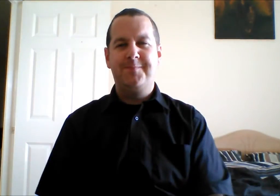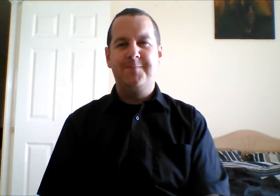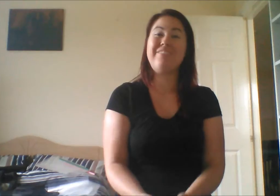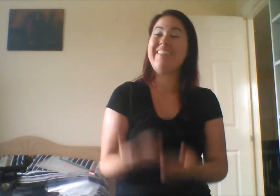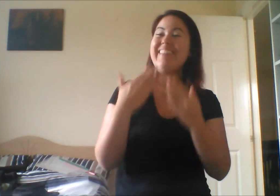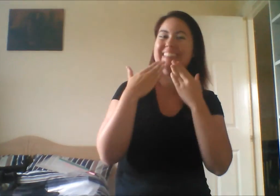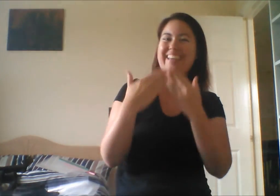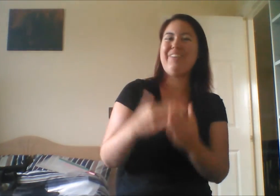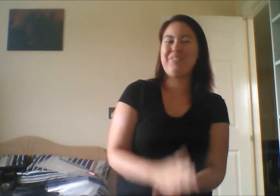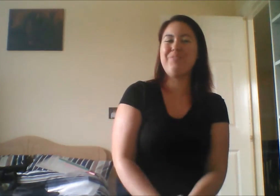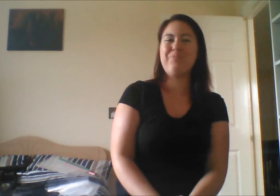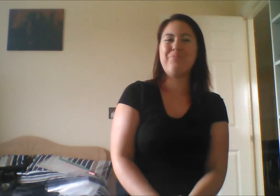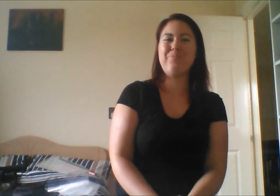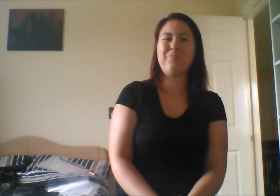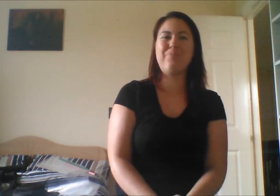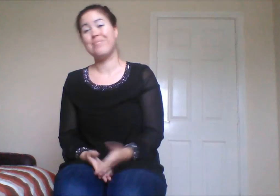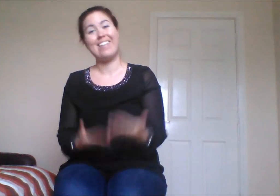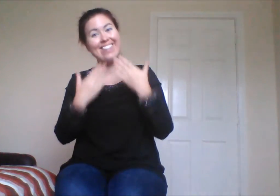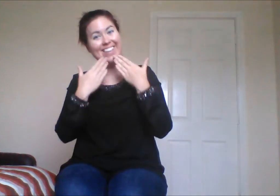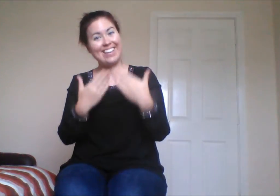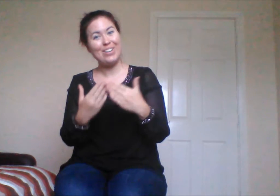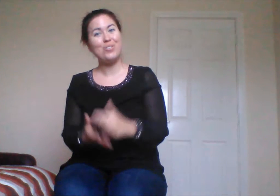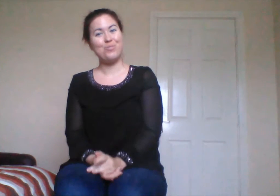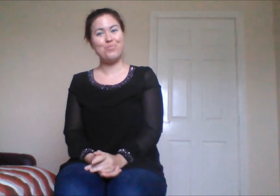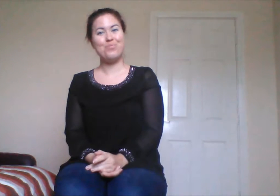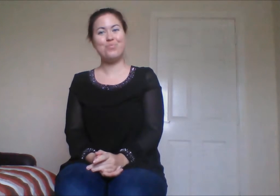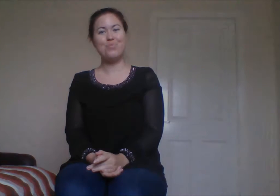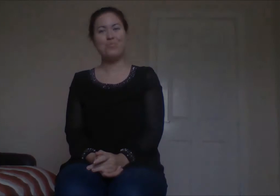Thanks very much. Thank you.